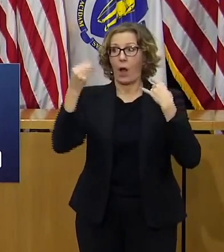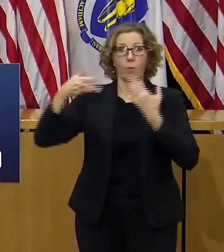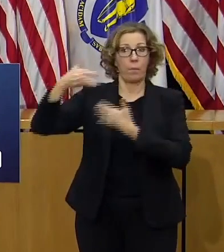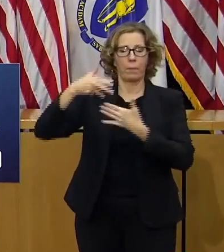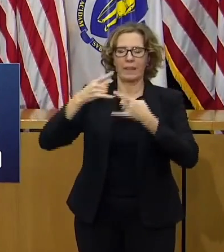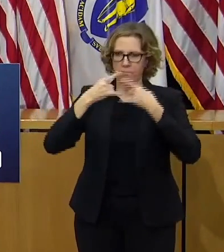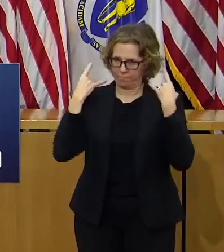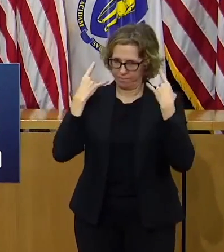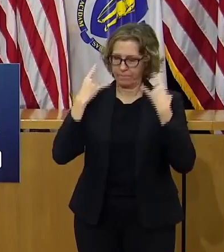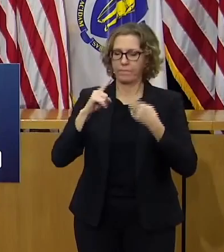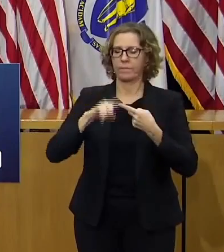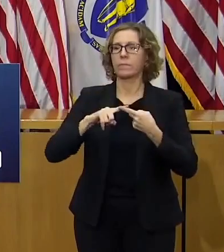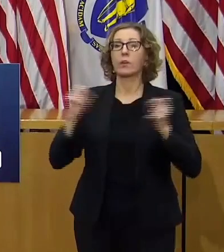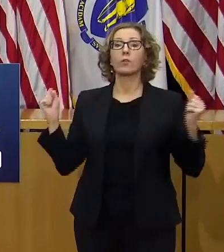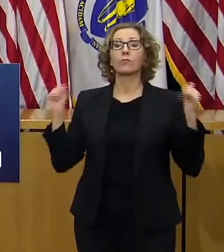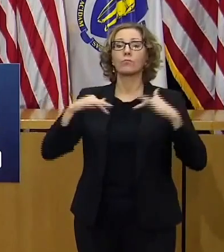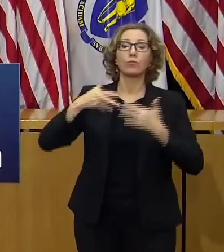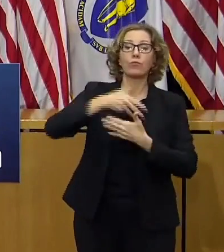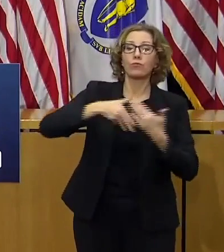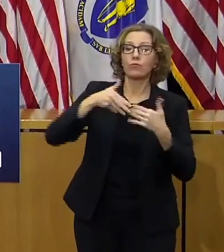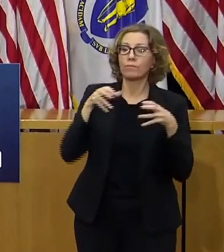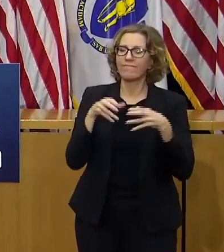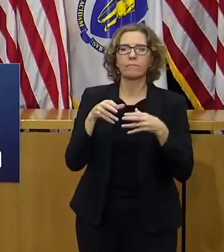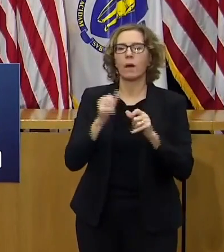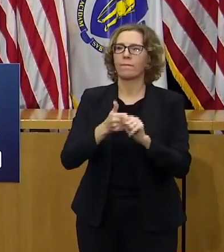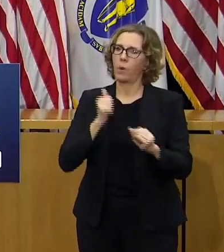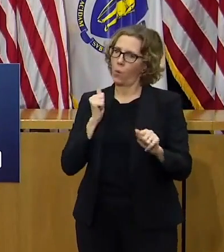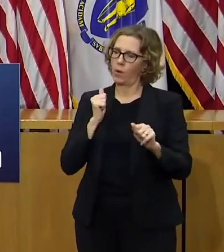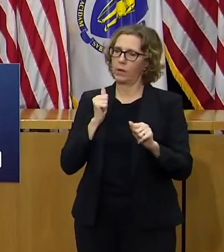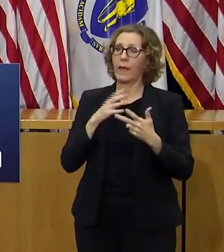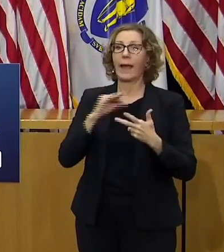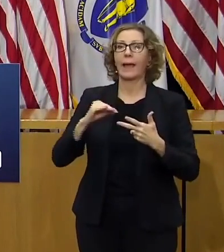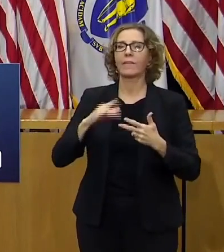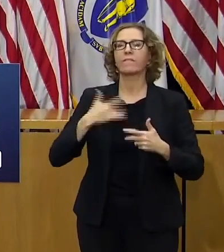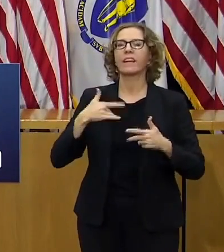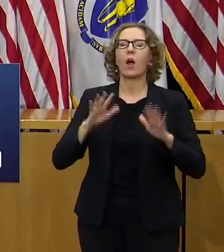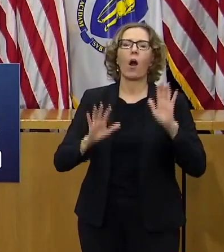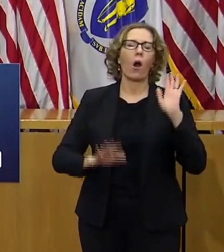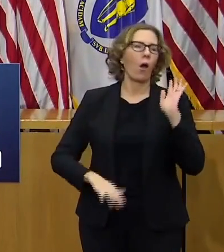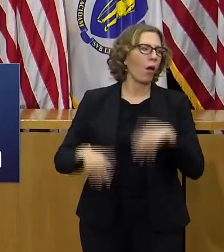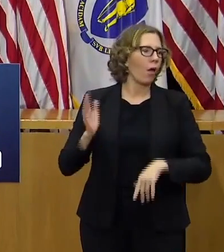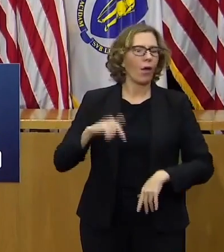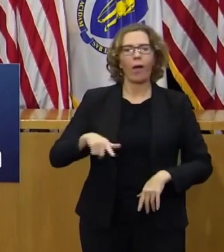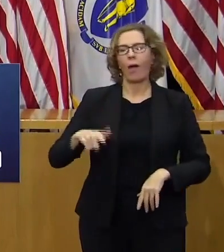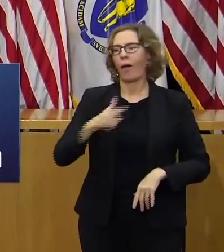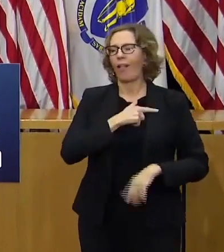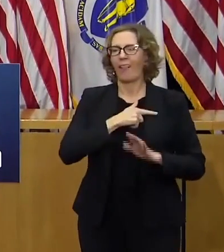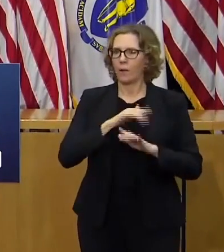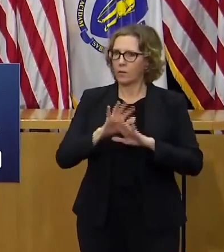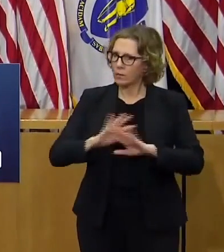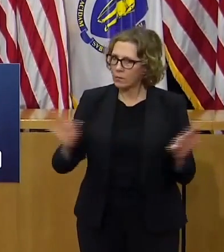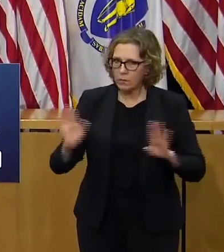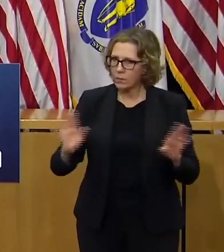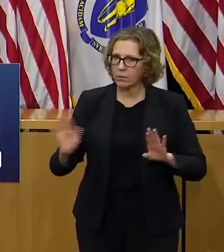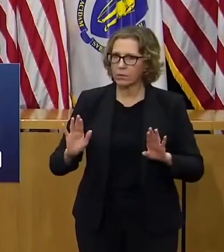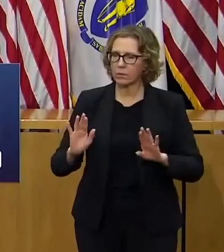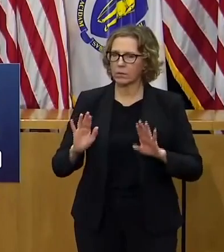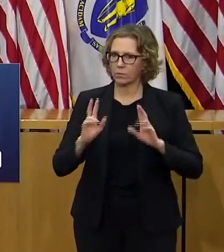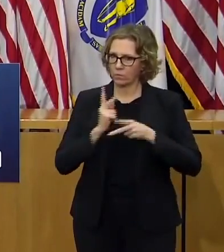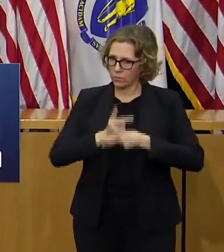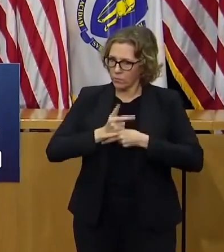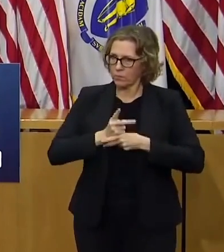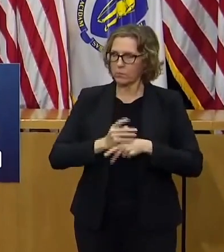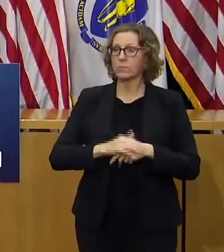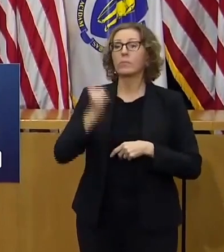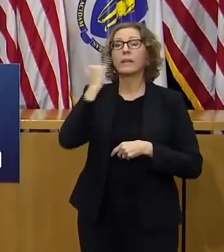informal or formal and please don't let your guard down practice good hygiene and get a test if you think you were